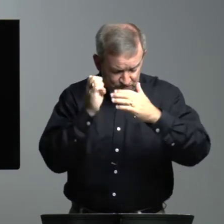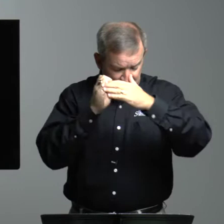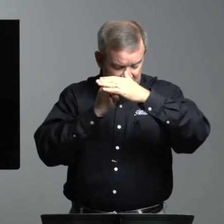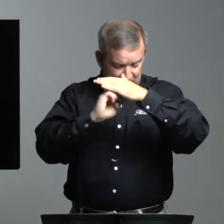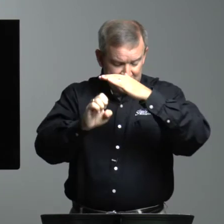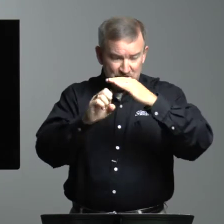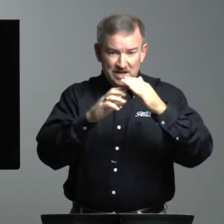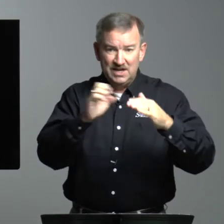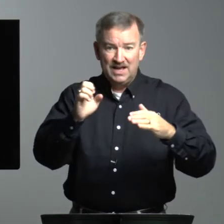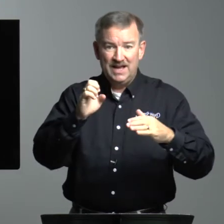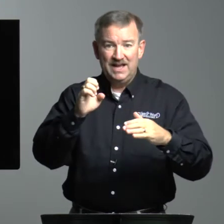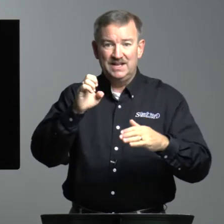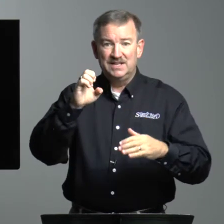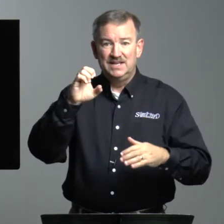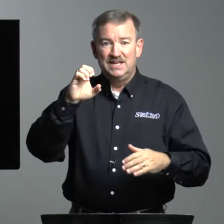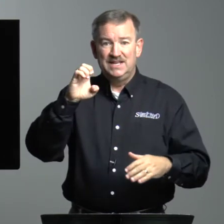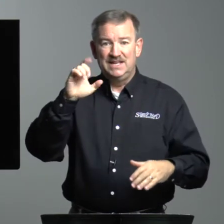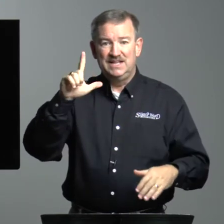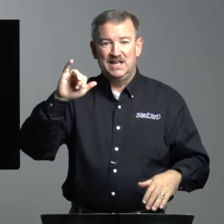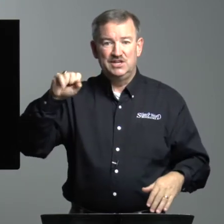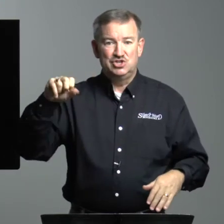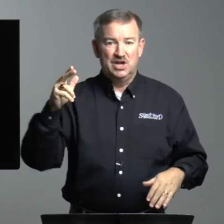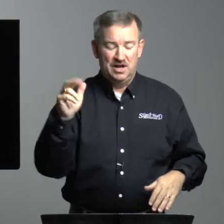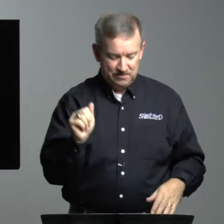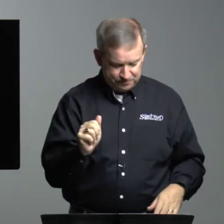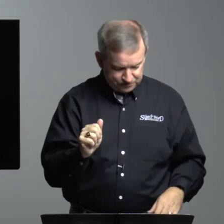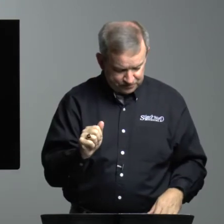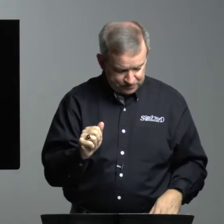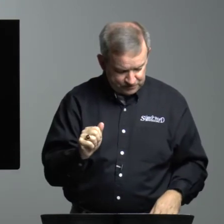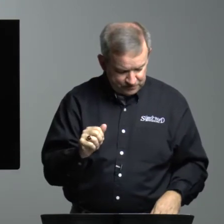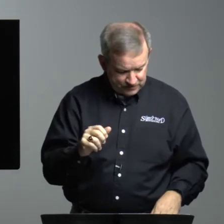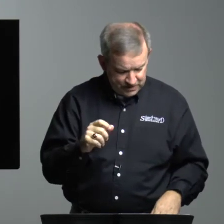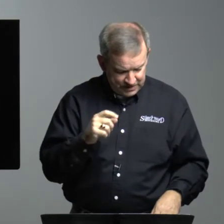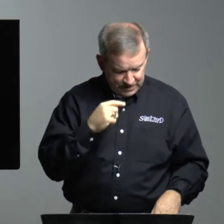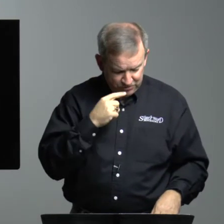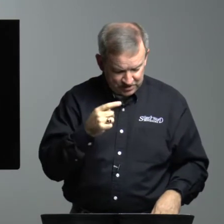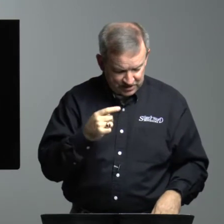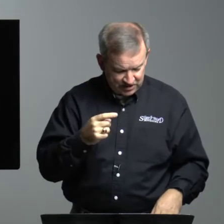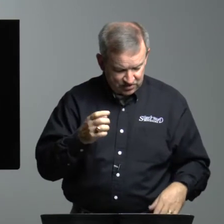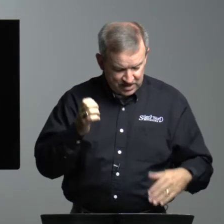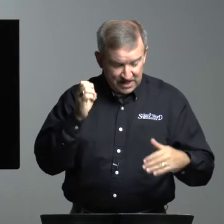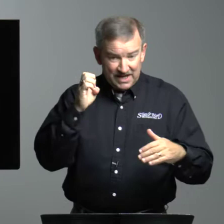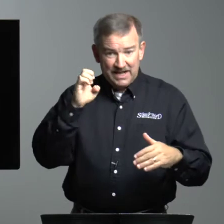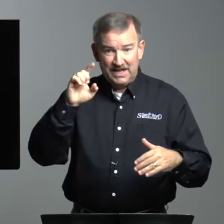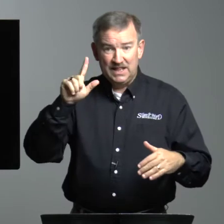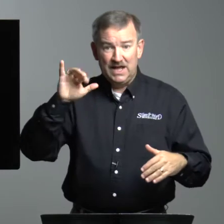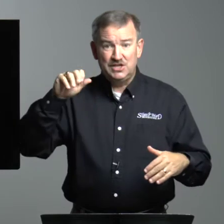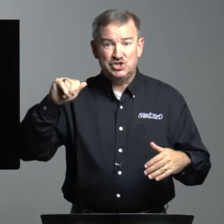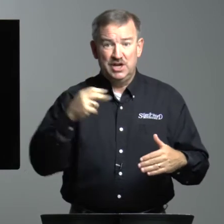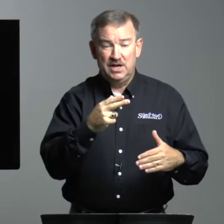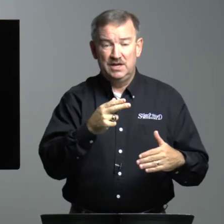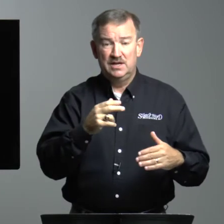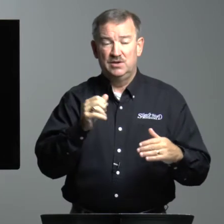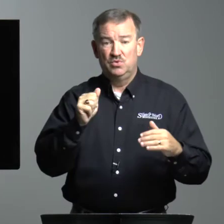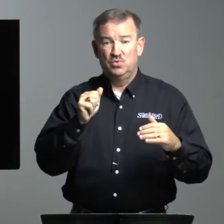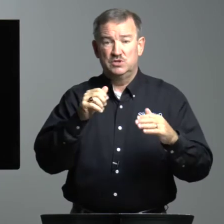Elijah and Elisha. And I want to tell you, Elisha was